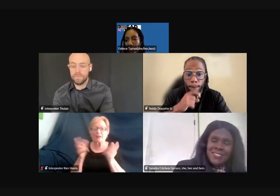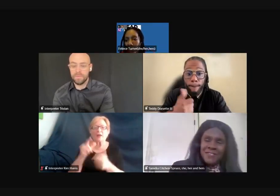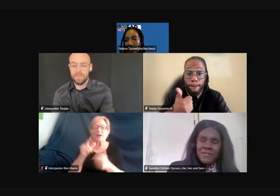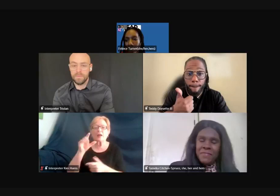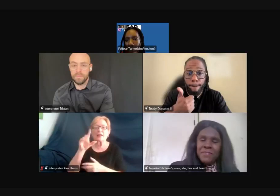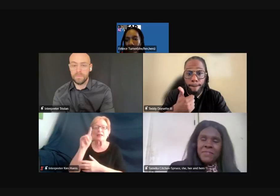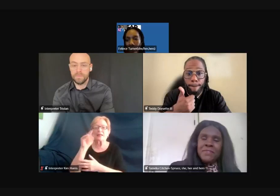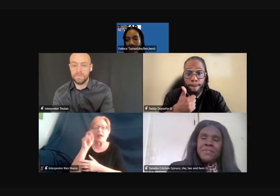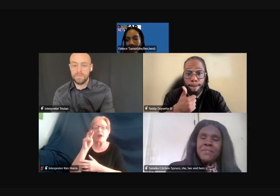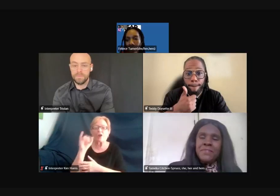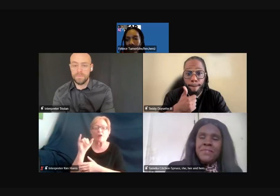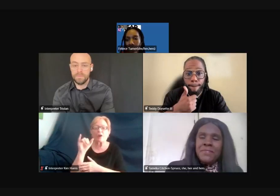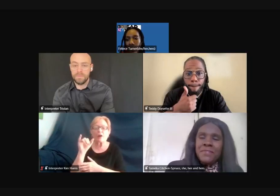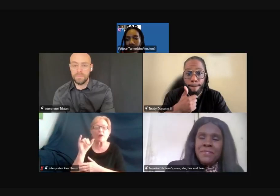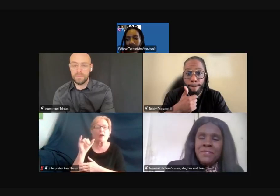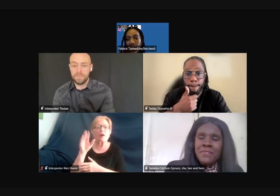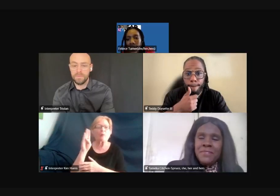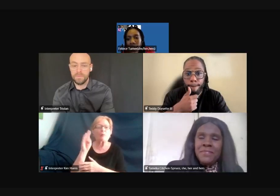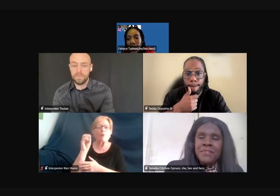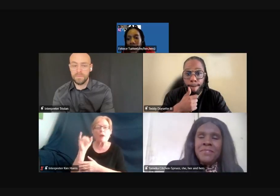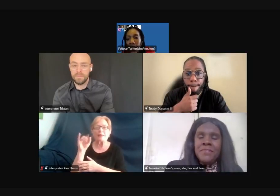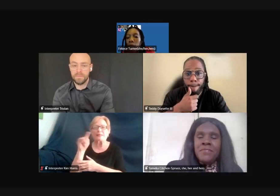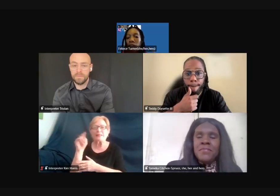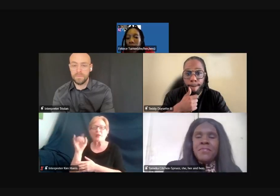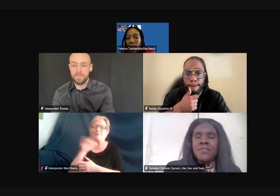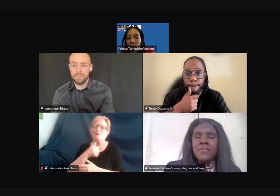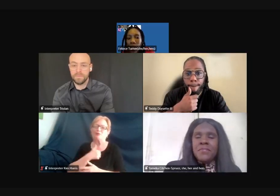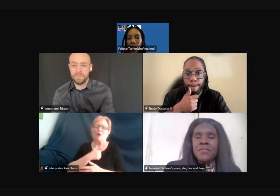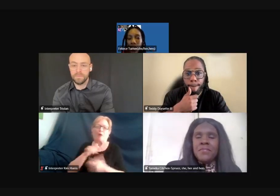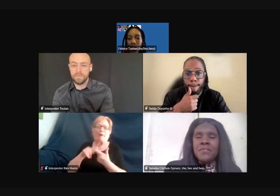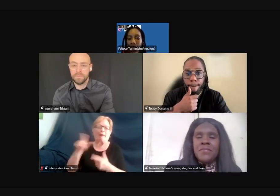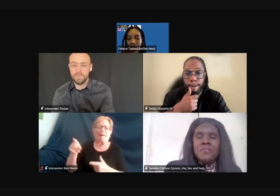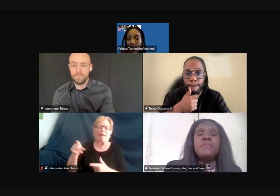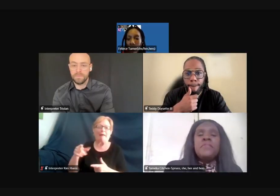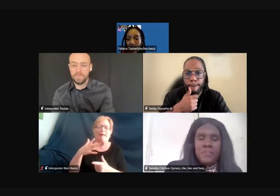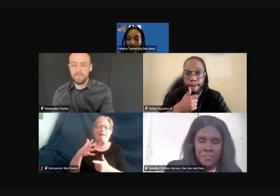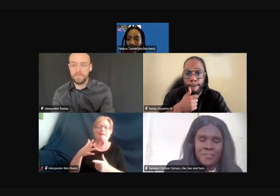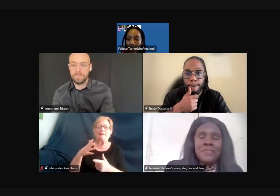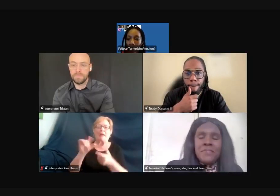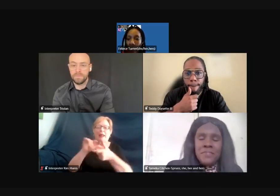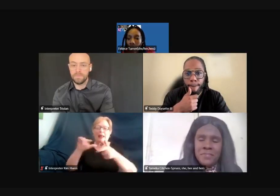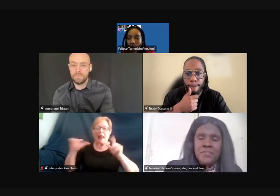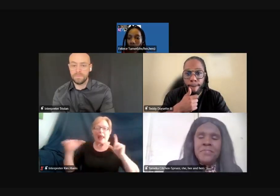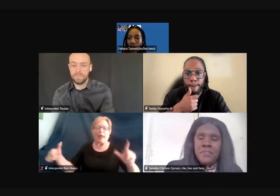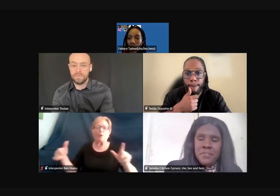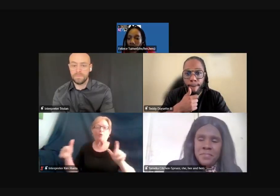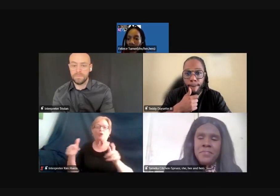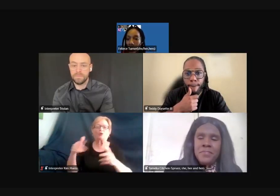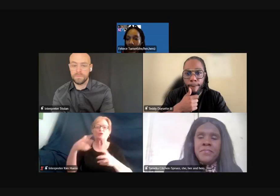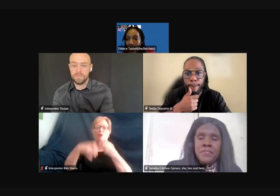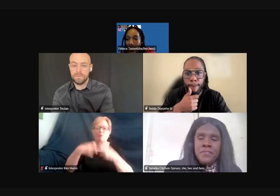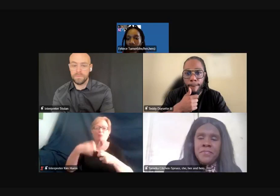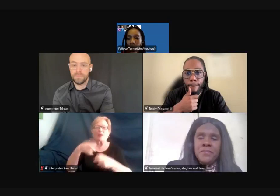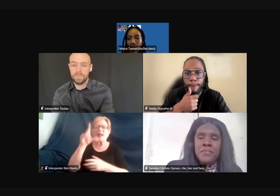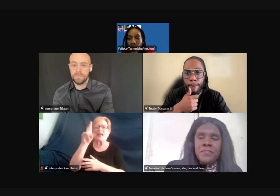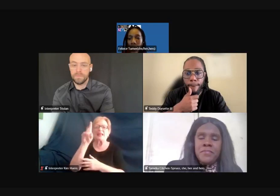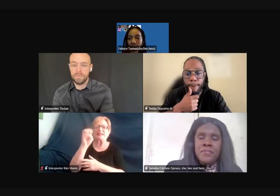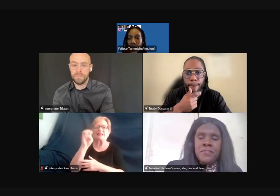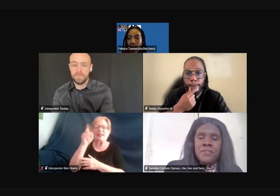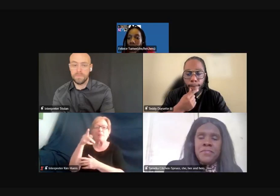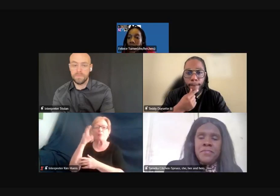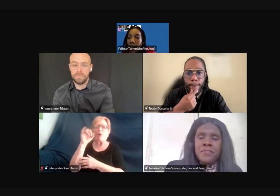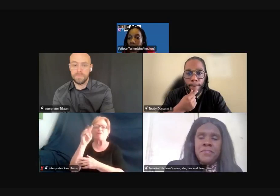Gordinier, I'm sorry if I'm pronouncing that wrong. She cites language deprivation as a barrier. Also Chelsea